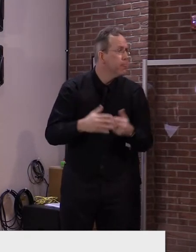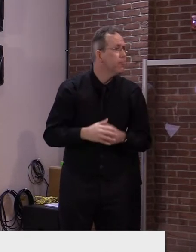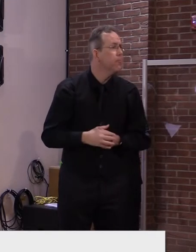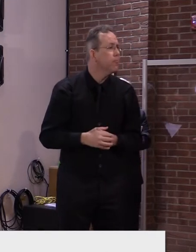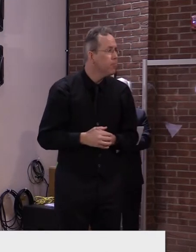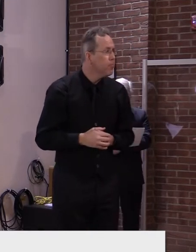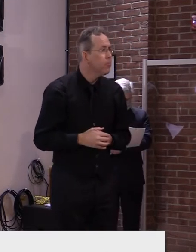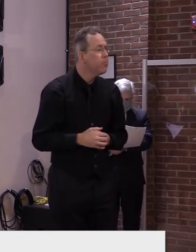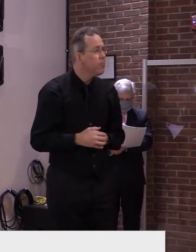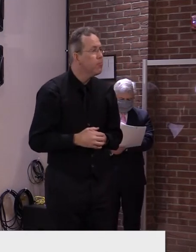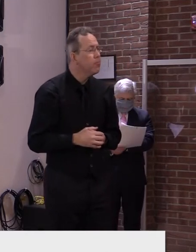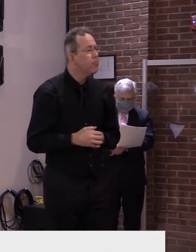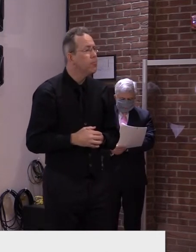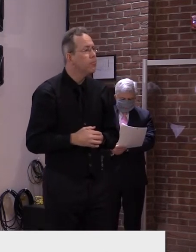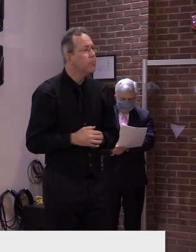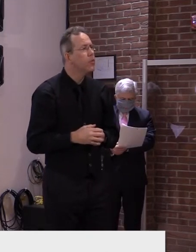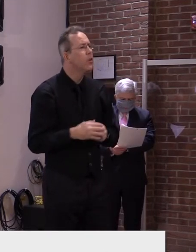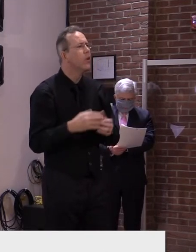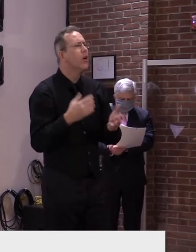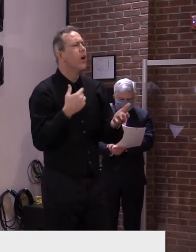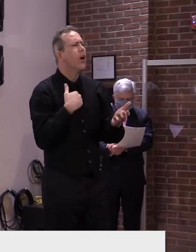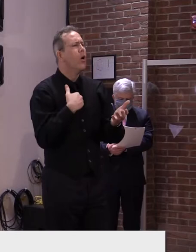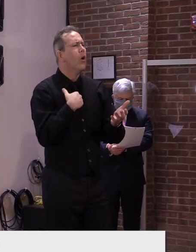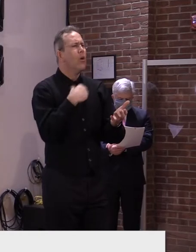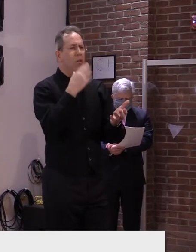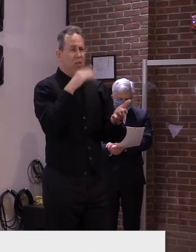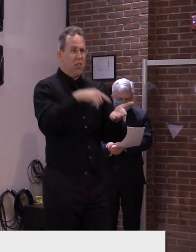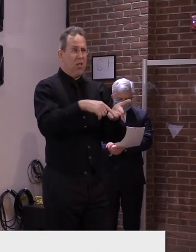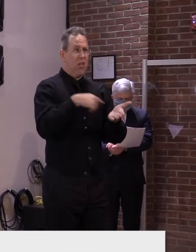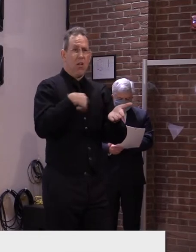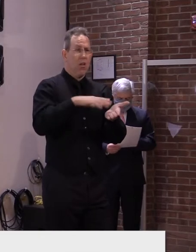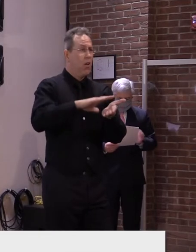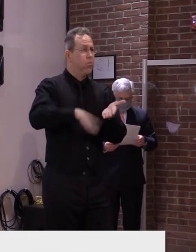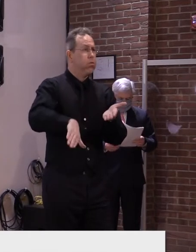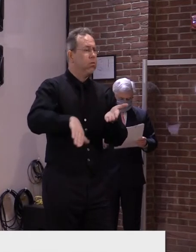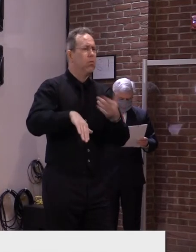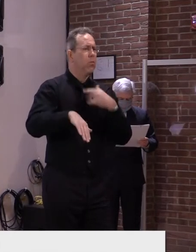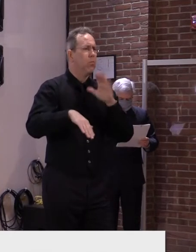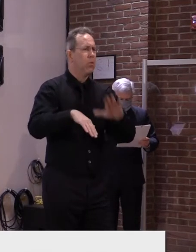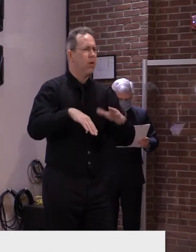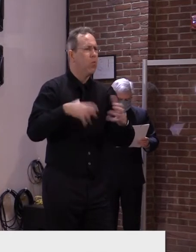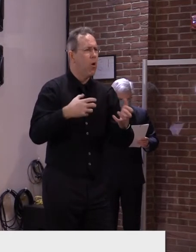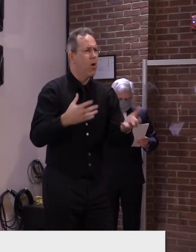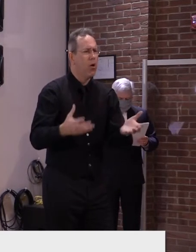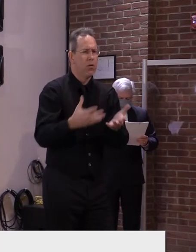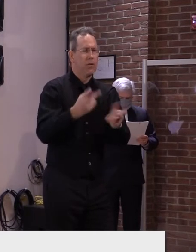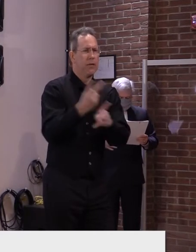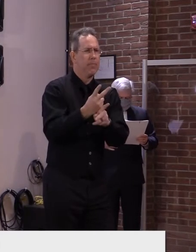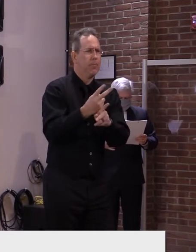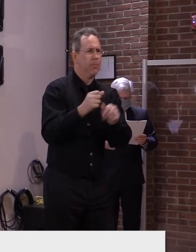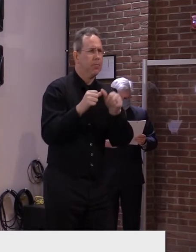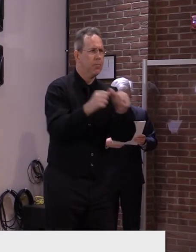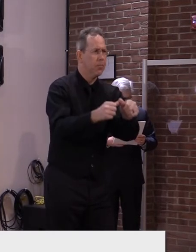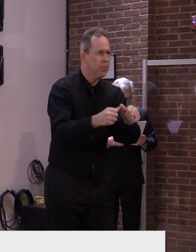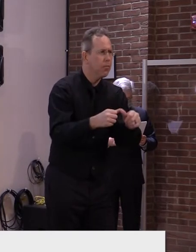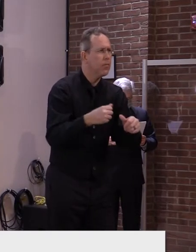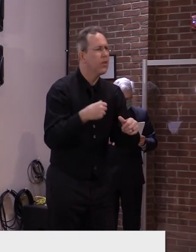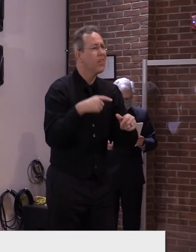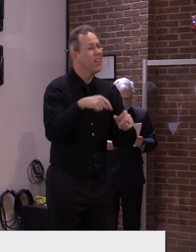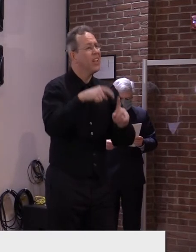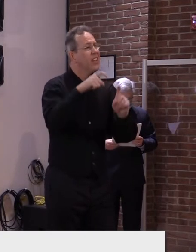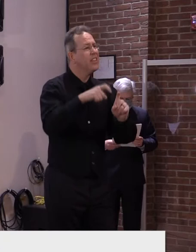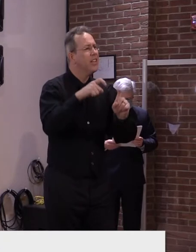We do not believe any of these waivers have been approved, however, and it is not clear if the general waiver provisions of ESSA are appropriate for the specific